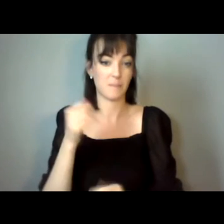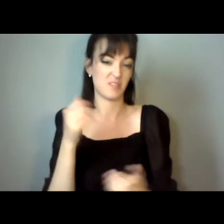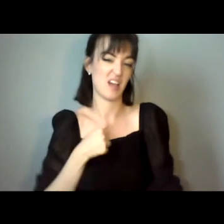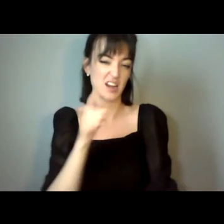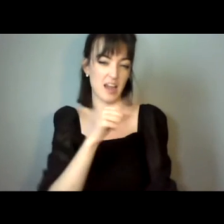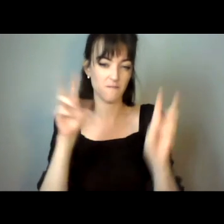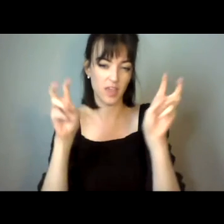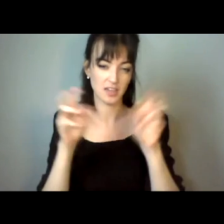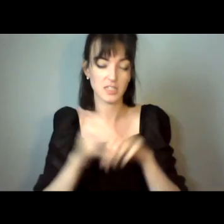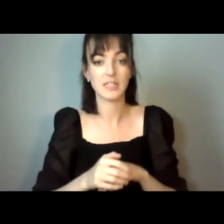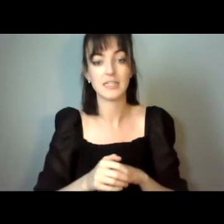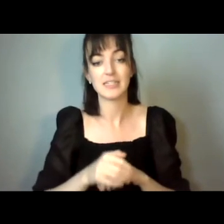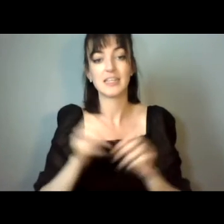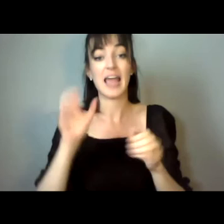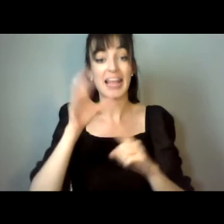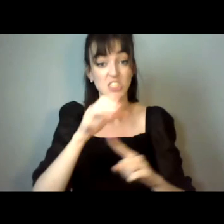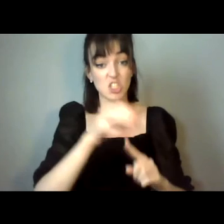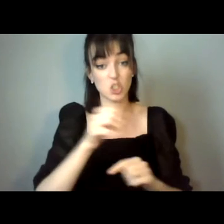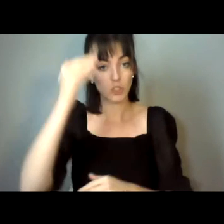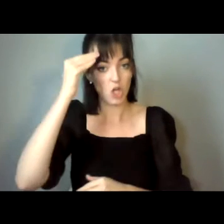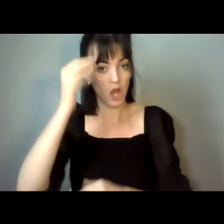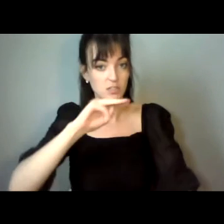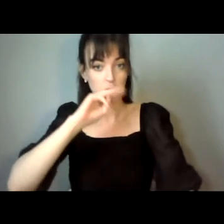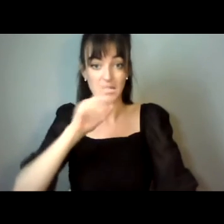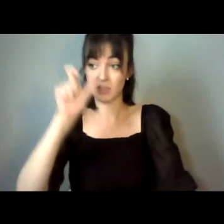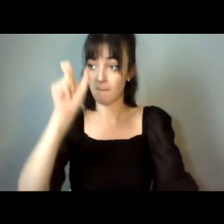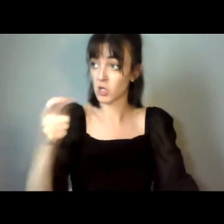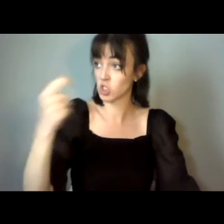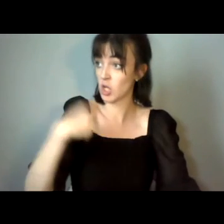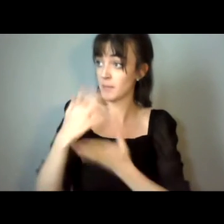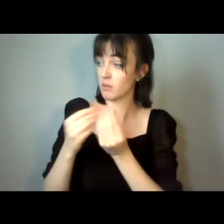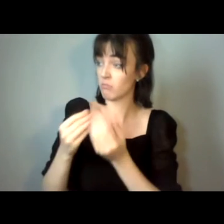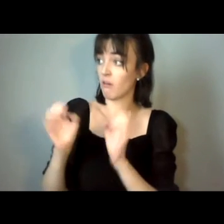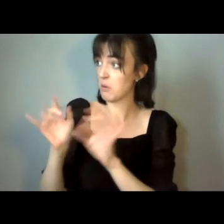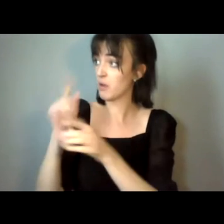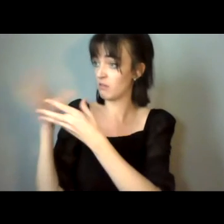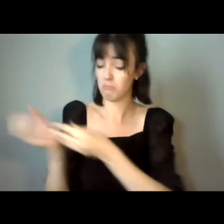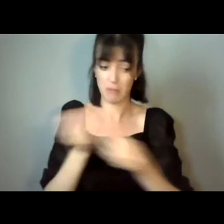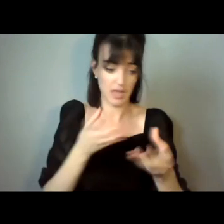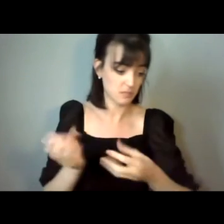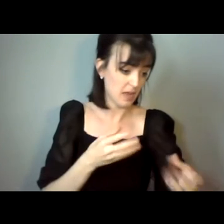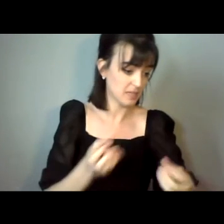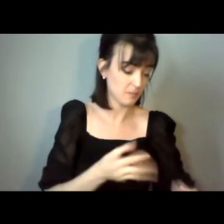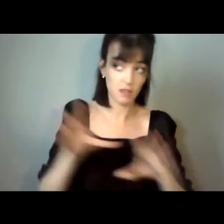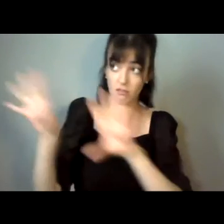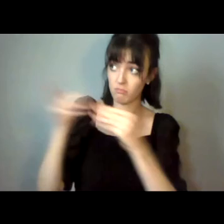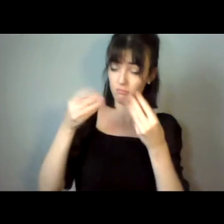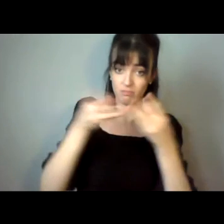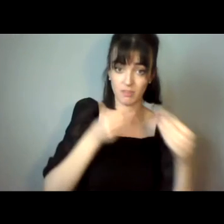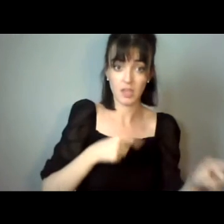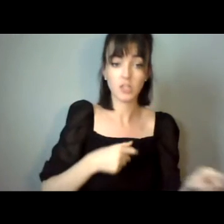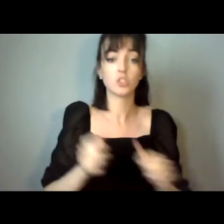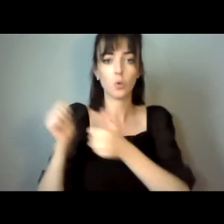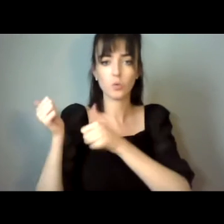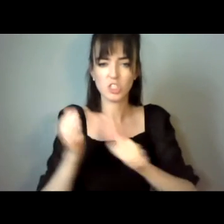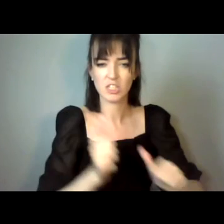Someone has told someone something that has passed down to someone else, that has passed down to someone else. And when you have 1,500